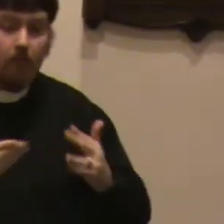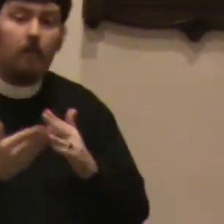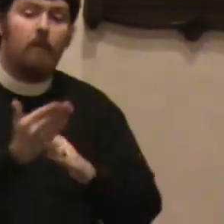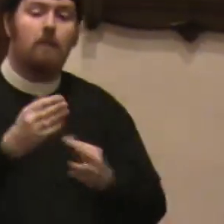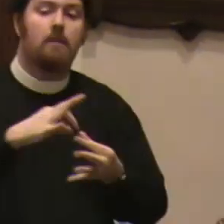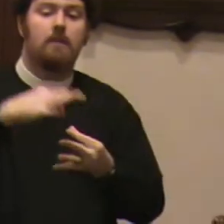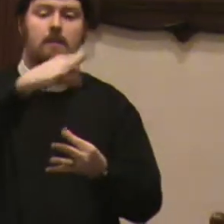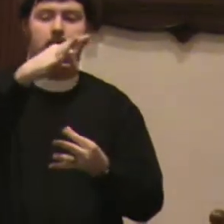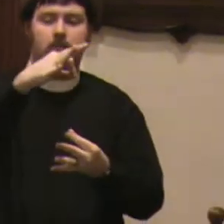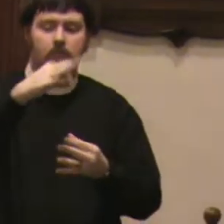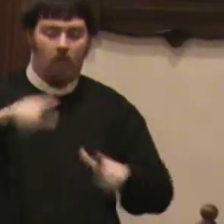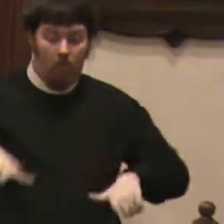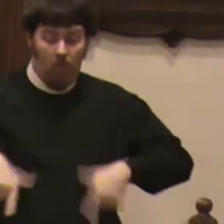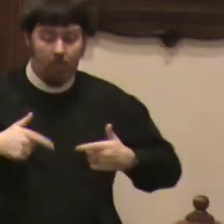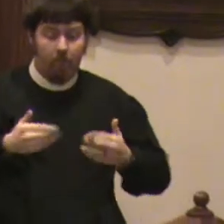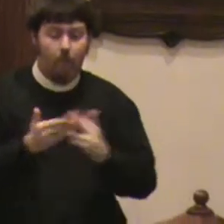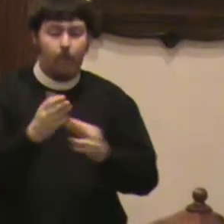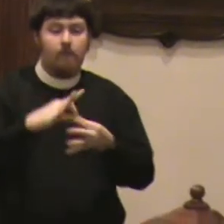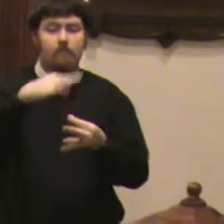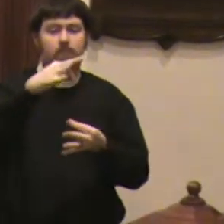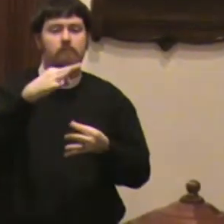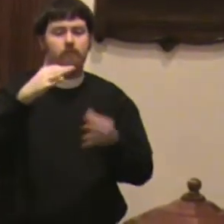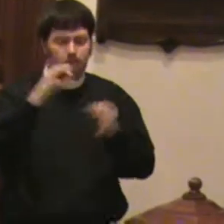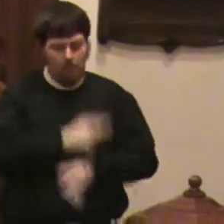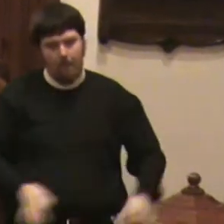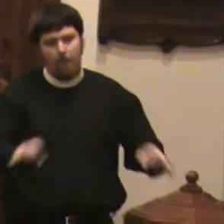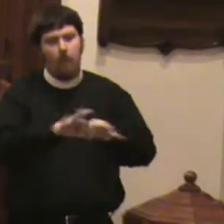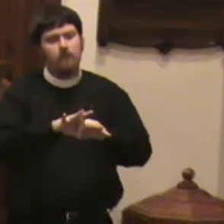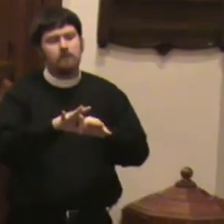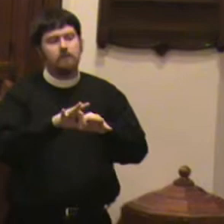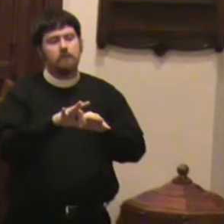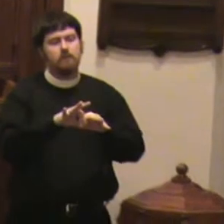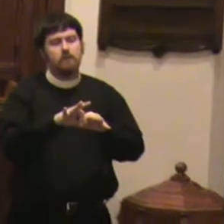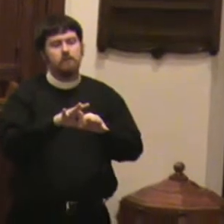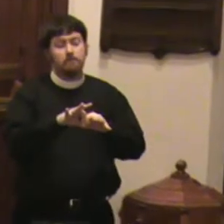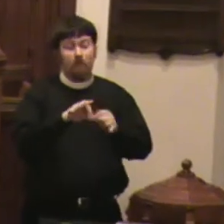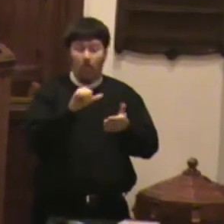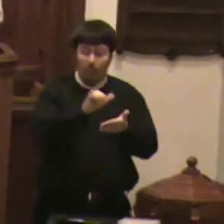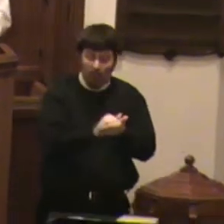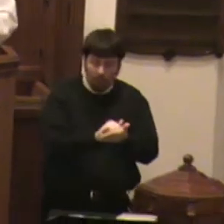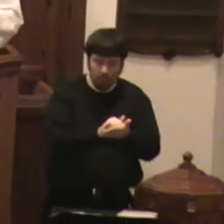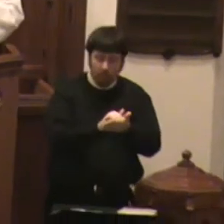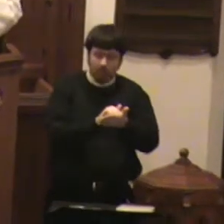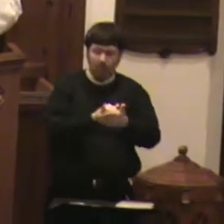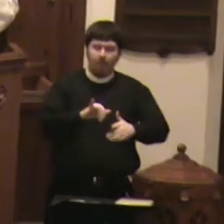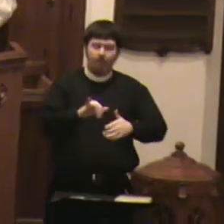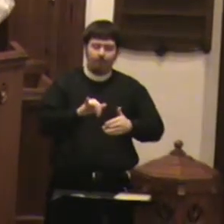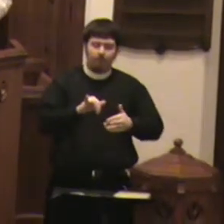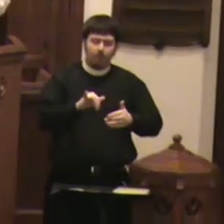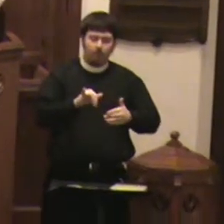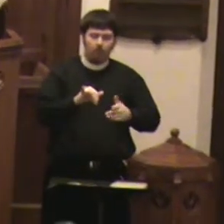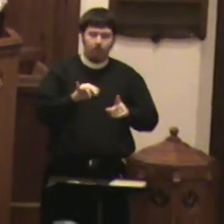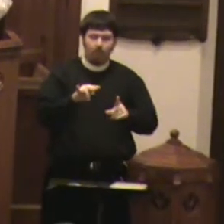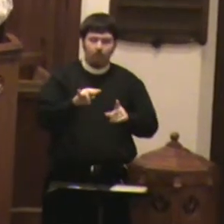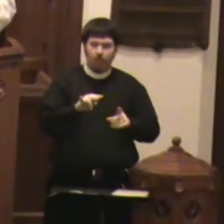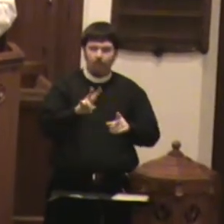Living by the Spirit is important. That verb, that live, is the present tense,